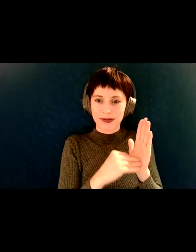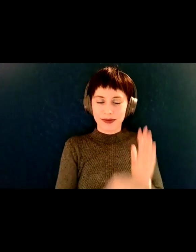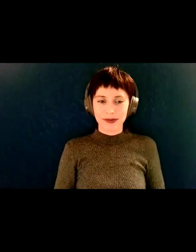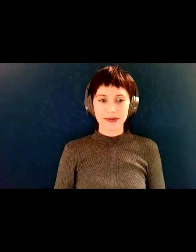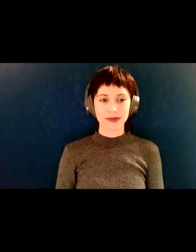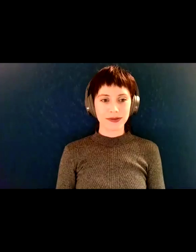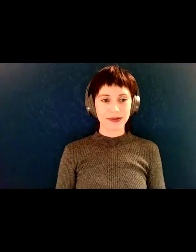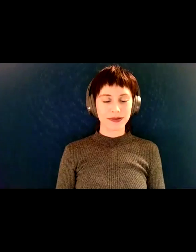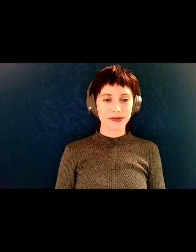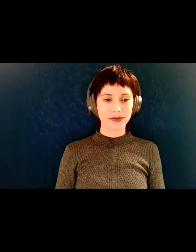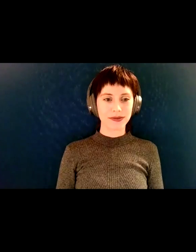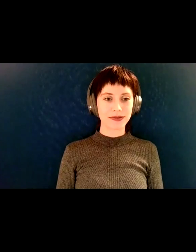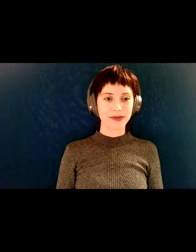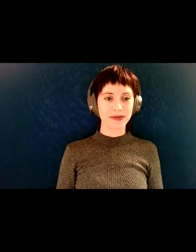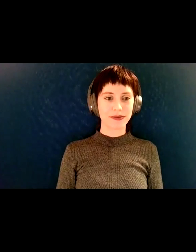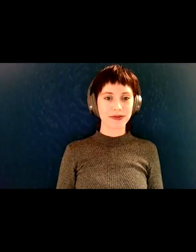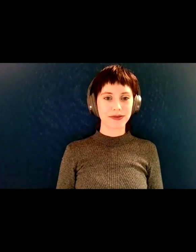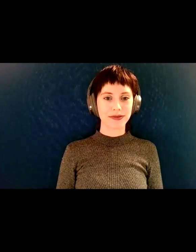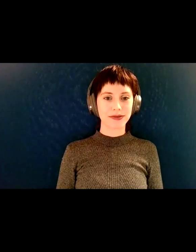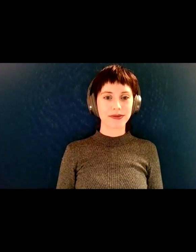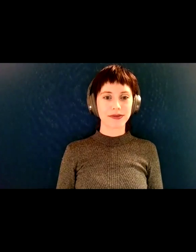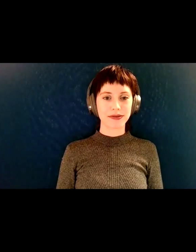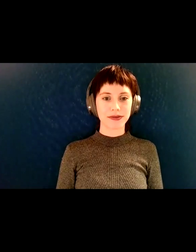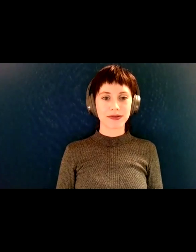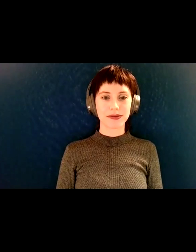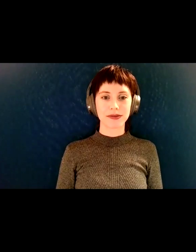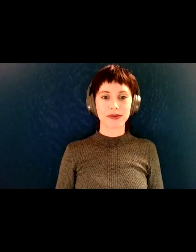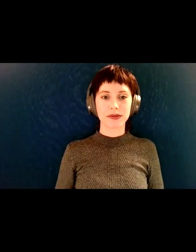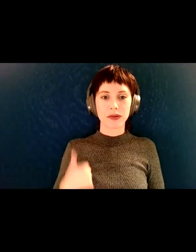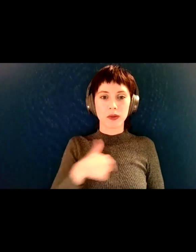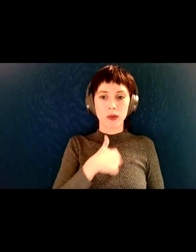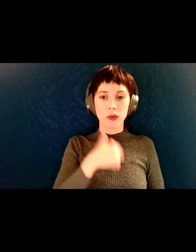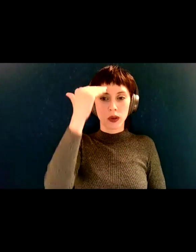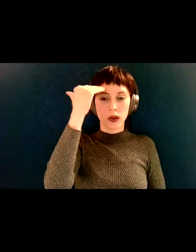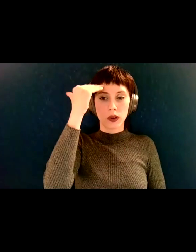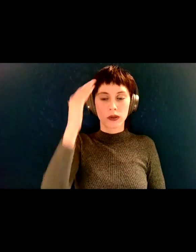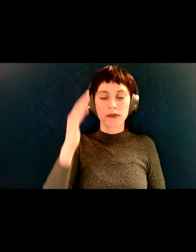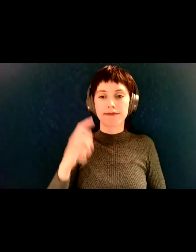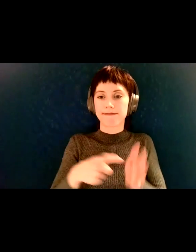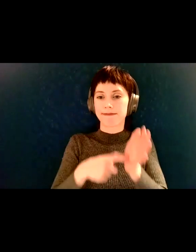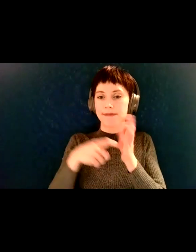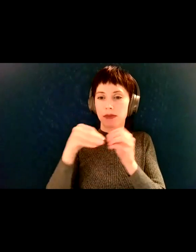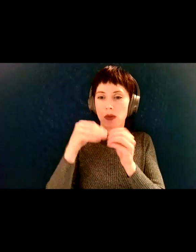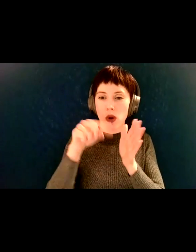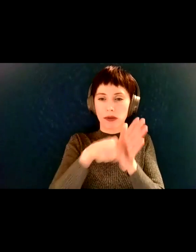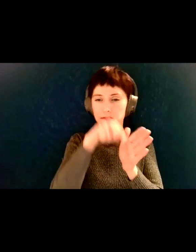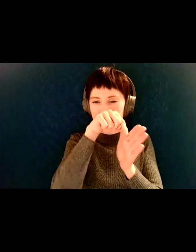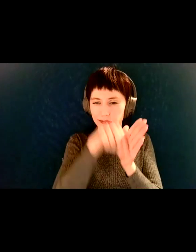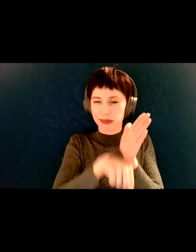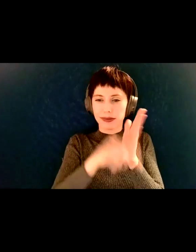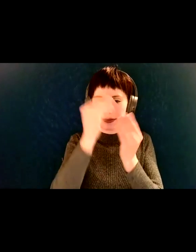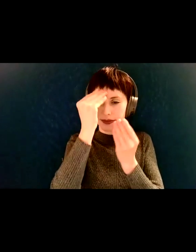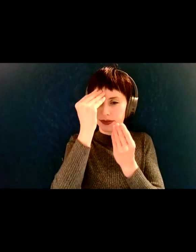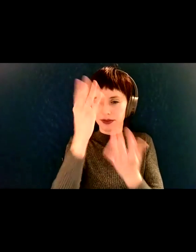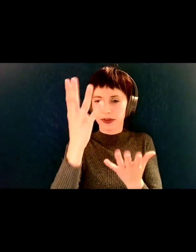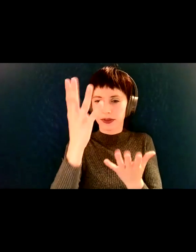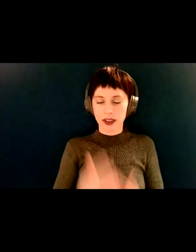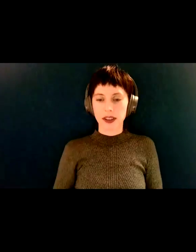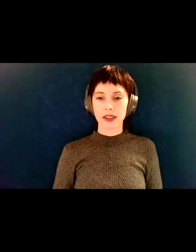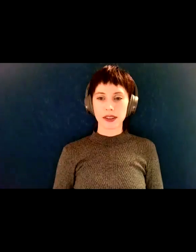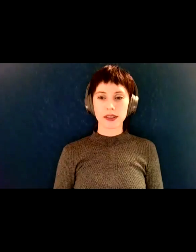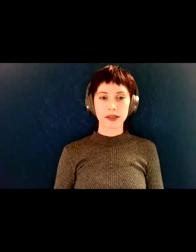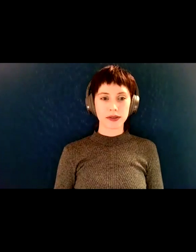information. We know that we're going to need more in-depth information. Um, we, we, our survey